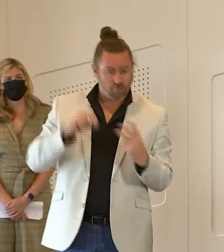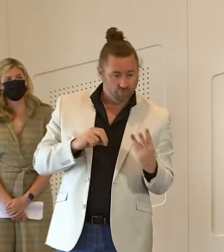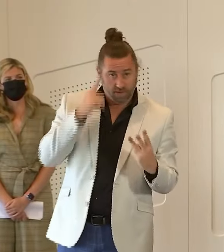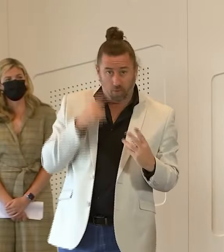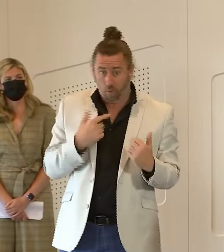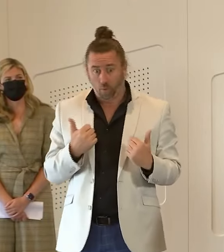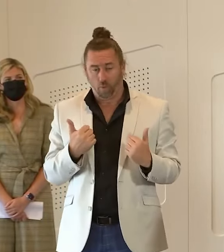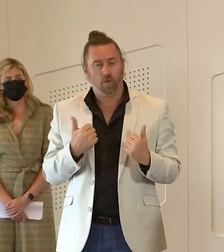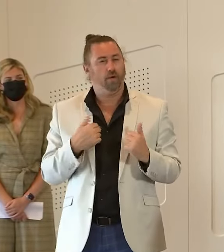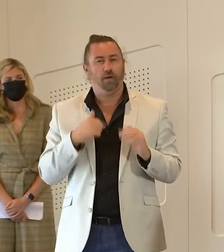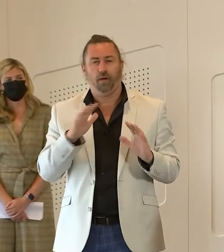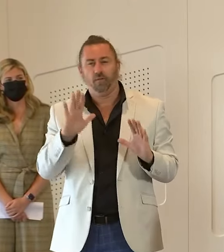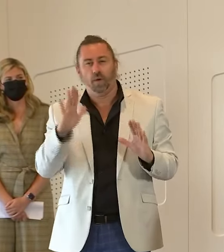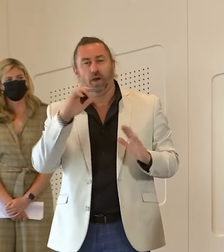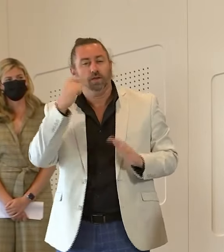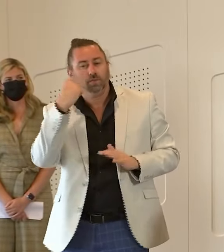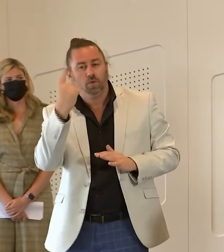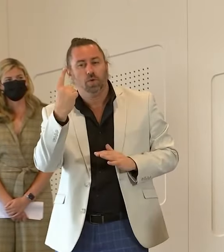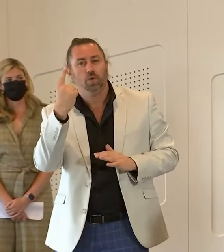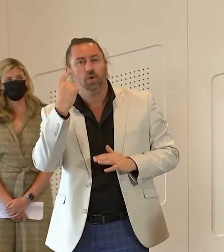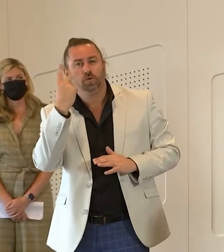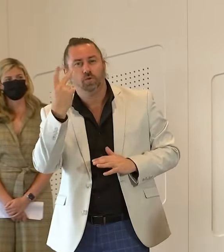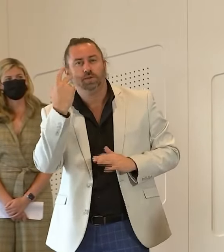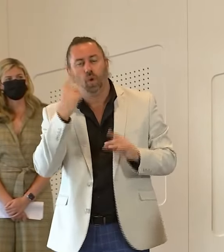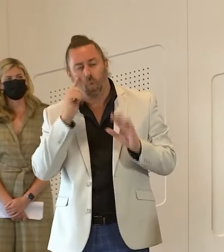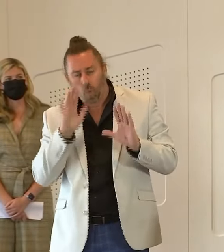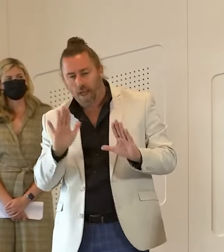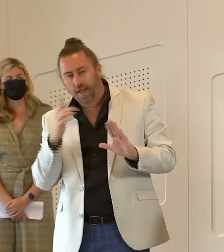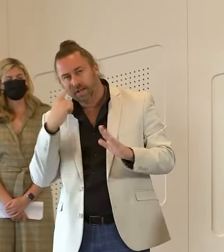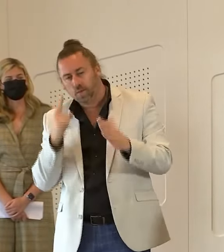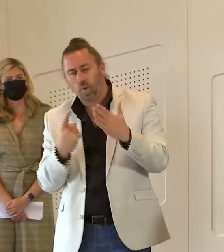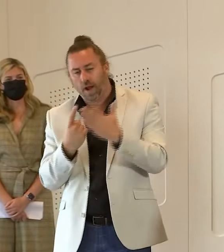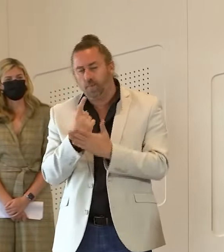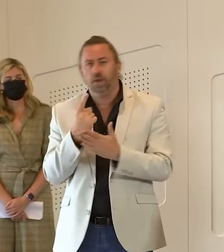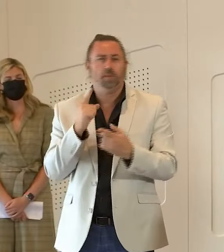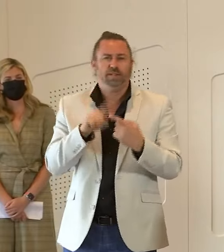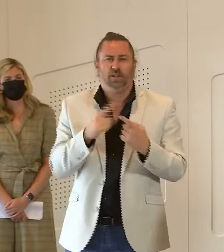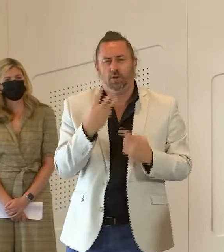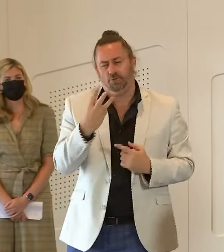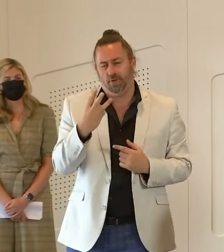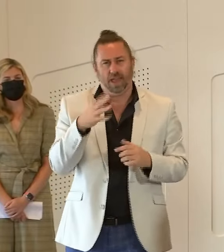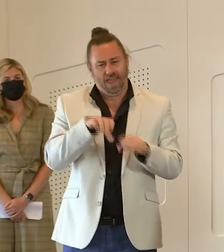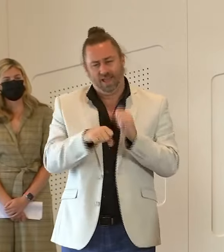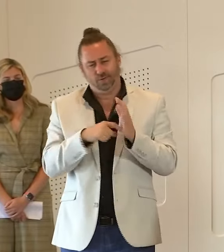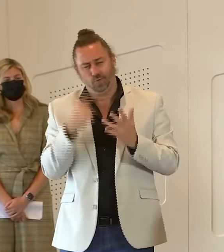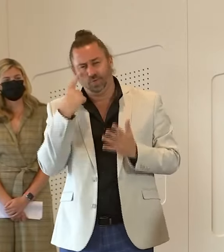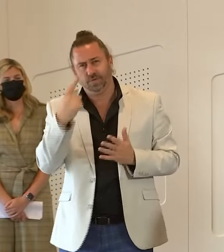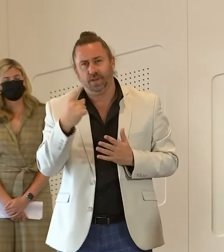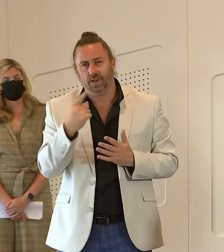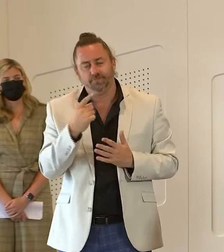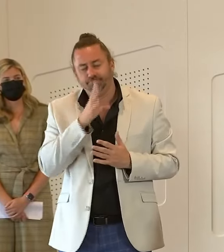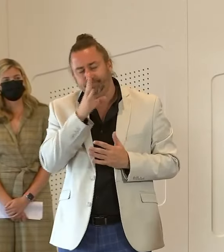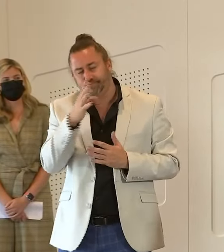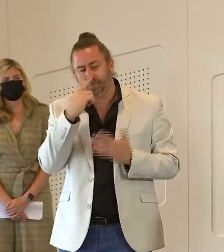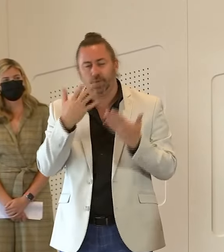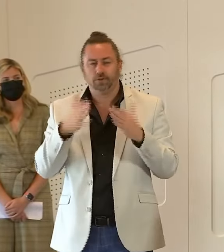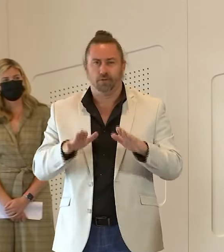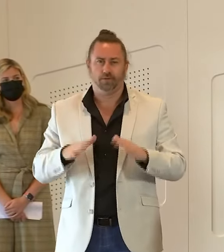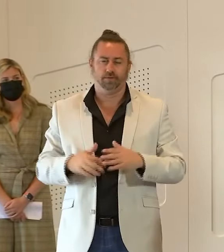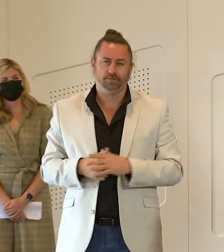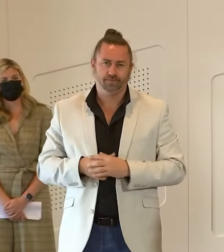for a trend in terms of what is happening with deaths but our thoughts our thoughts are very much with their families. In terms of